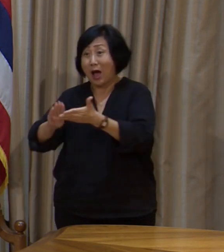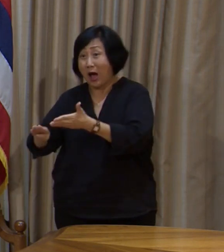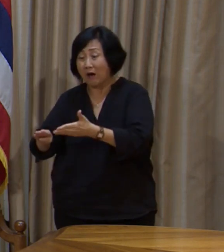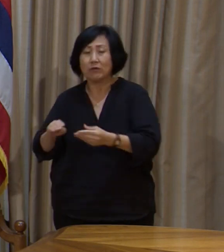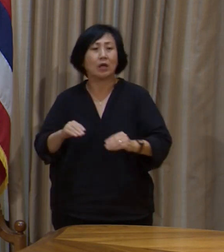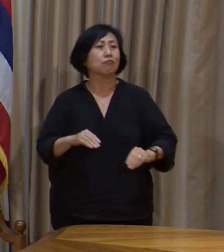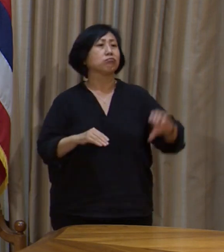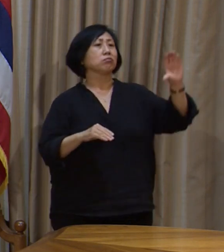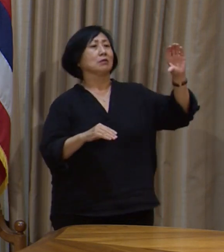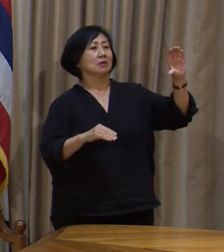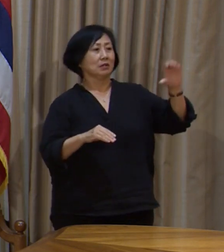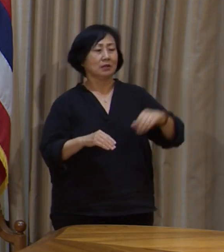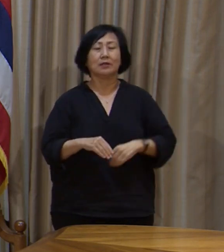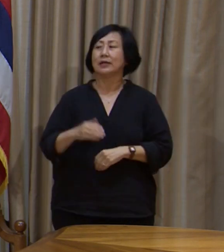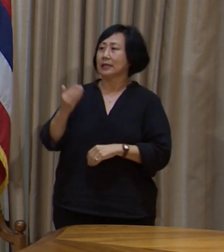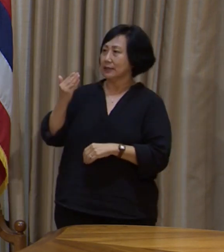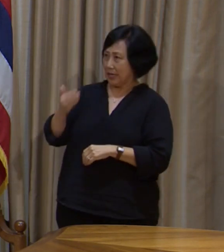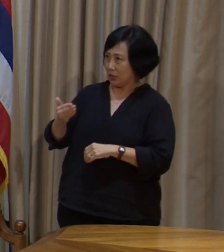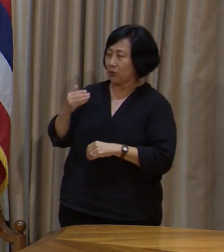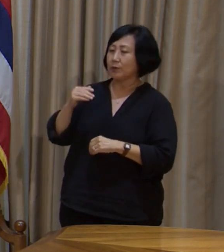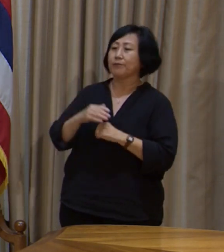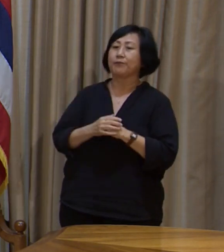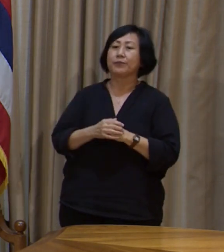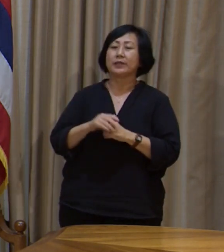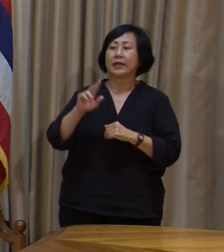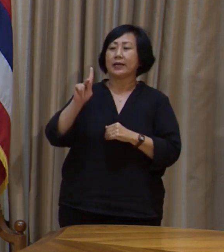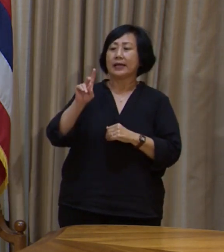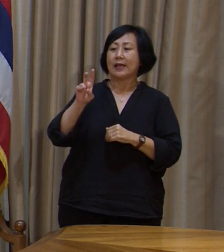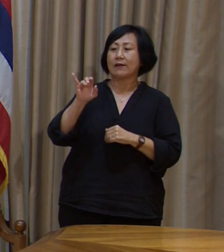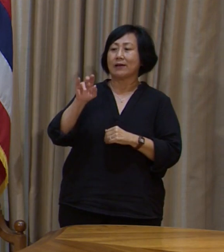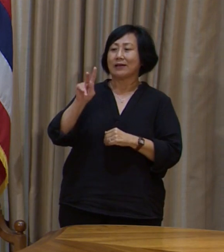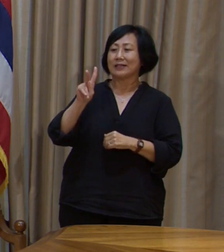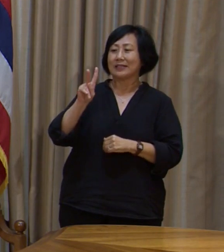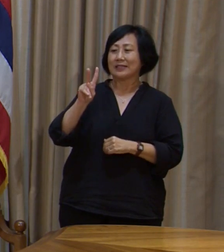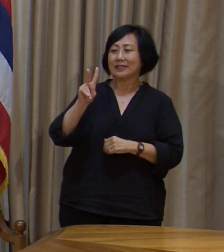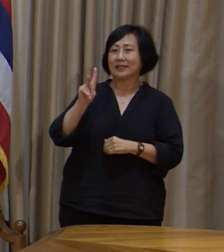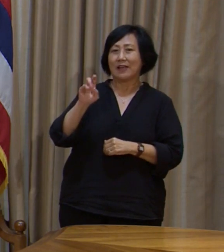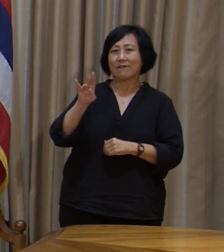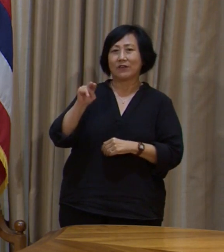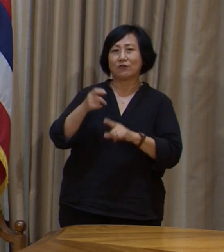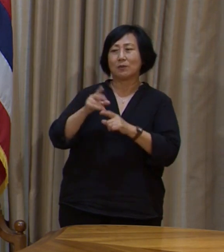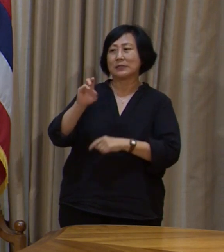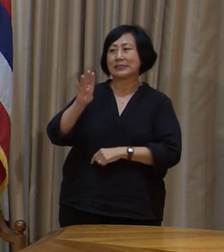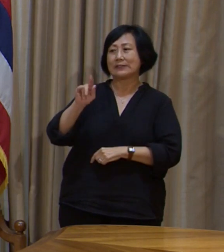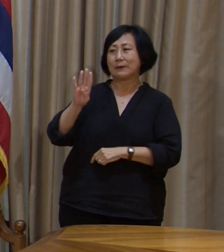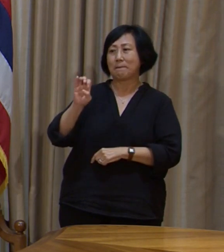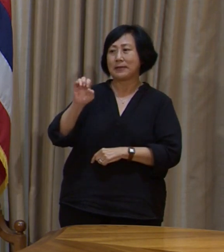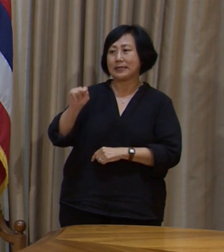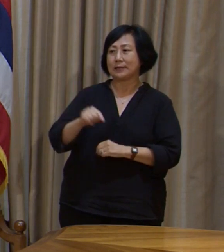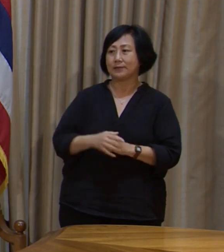All right. Thank you very much, Governor. Kevin Dayton. Civil Beat? Kevin?